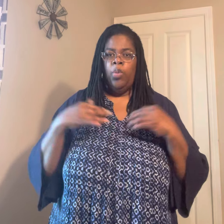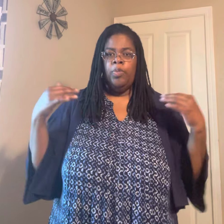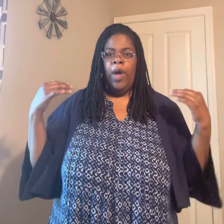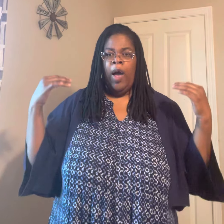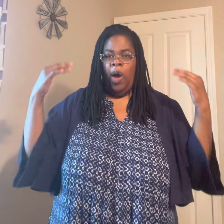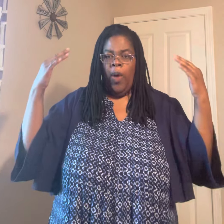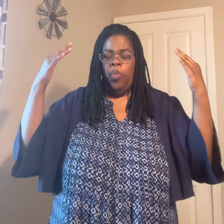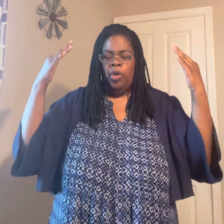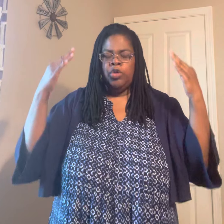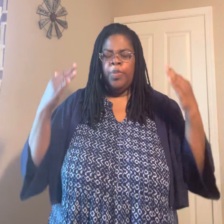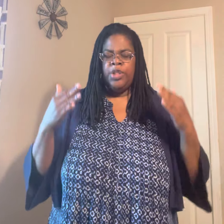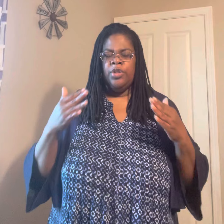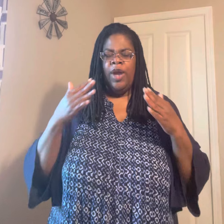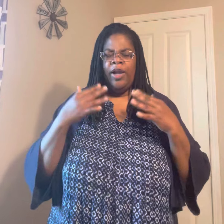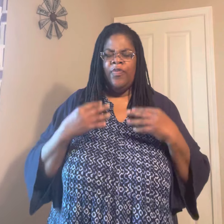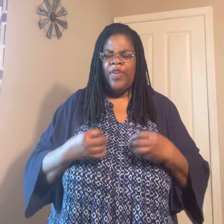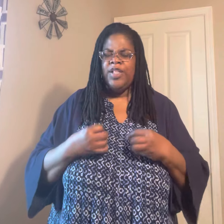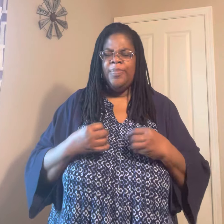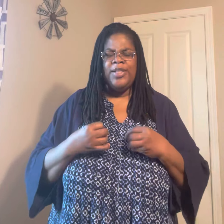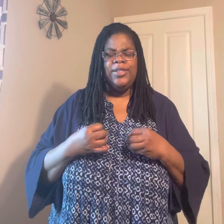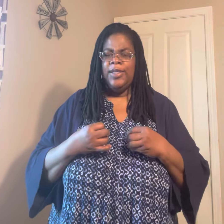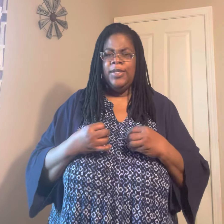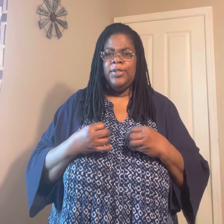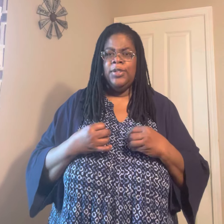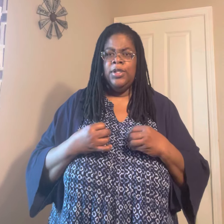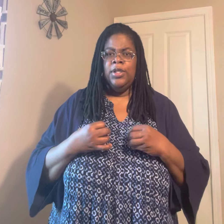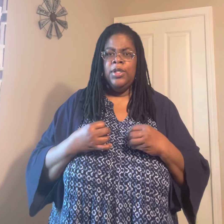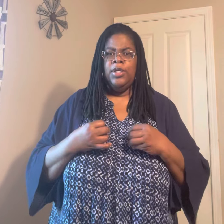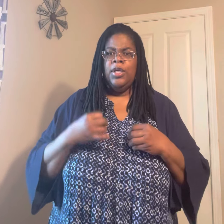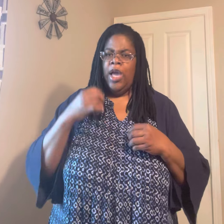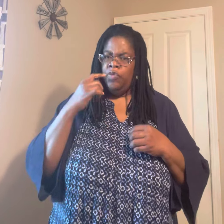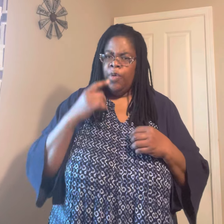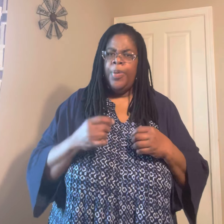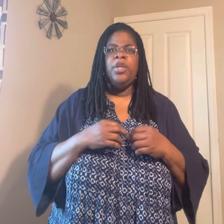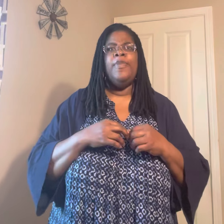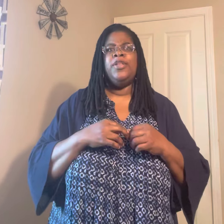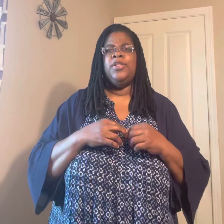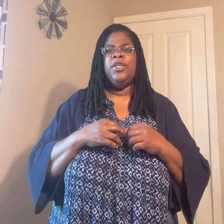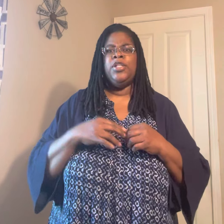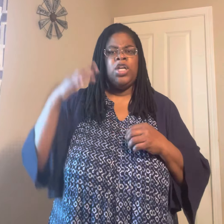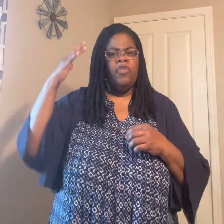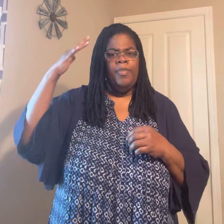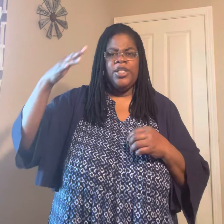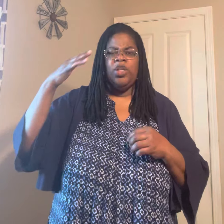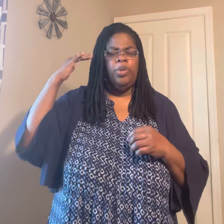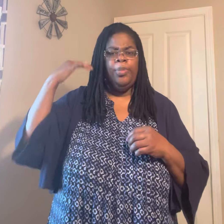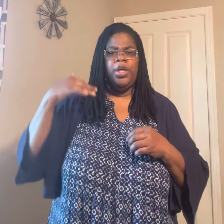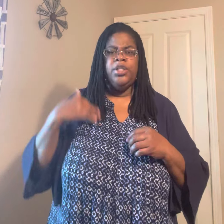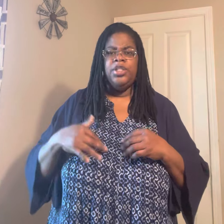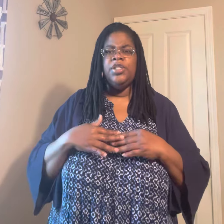I want to make sure I confess my sins. And repent of my sins. And cover myself with the blood of Jesus.